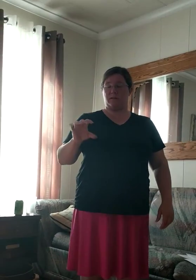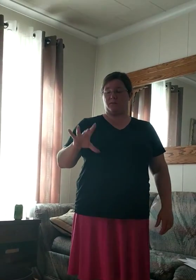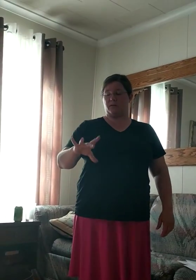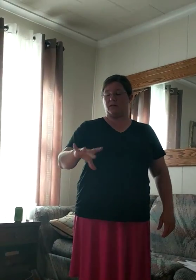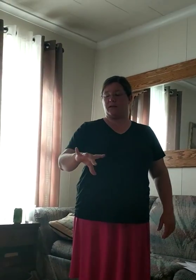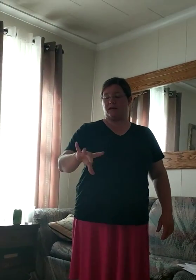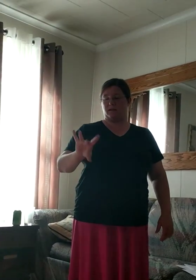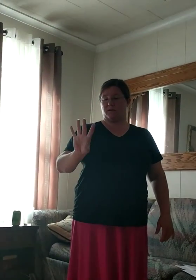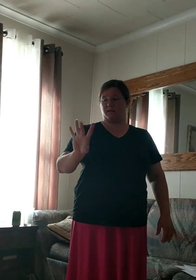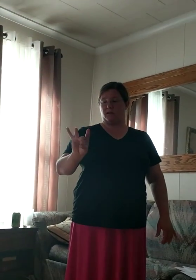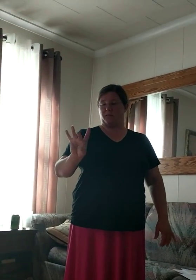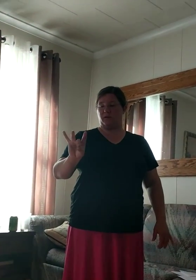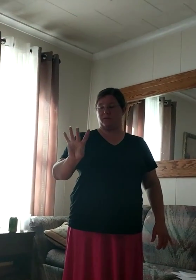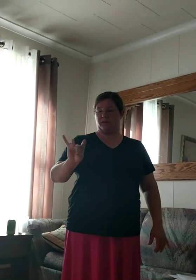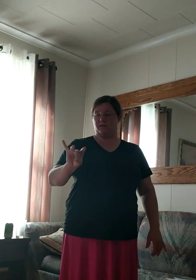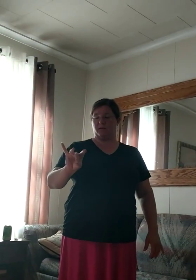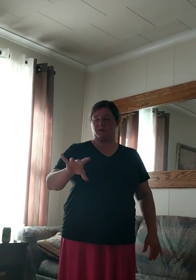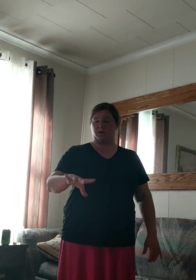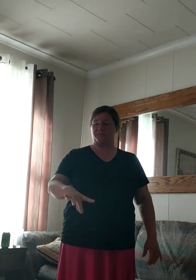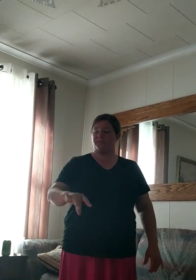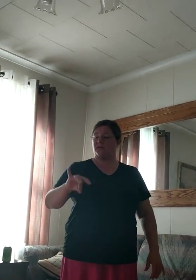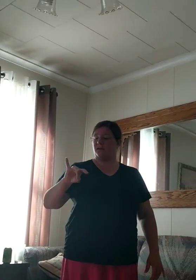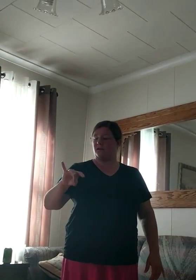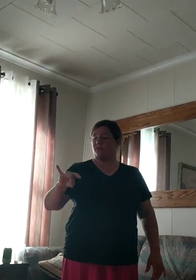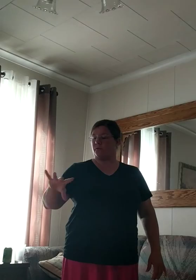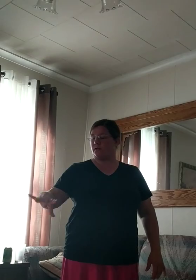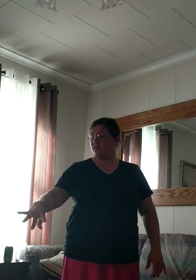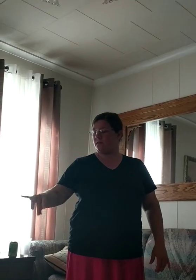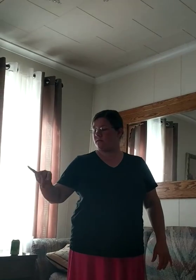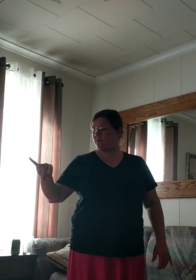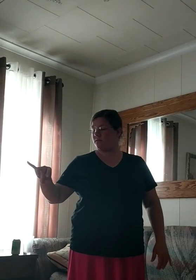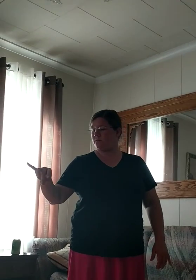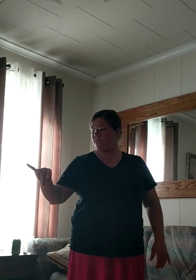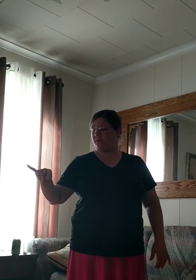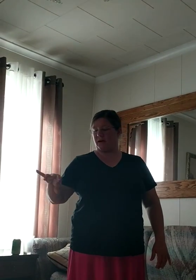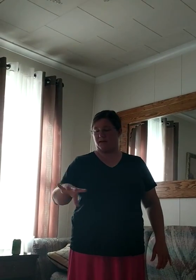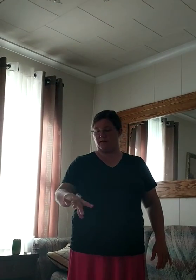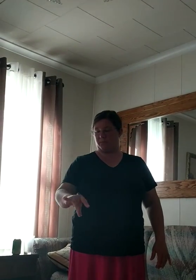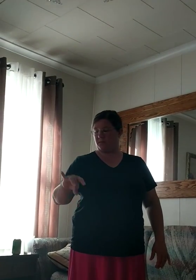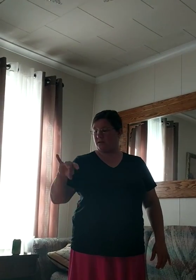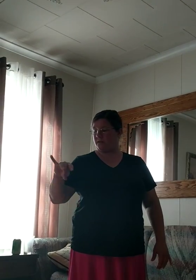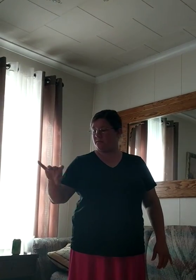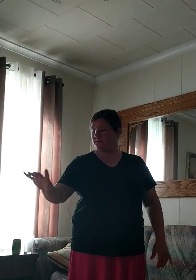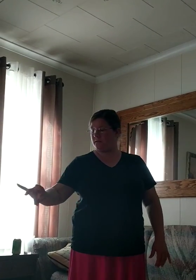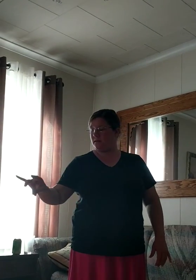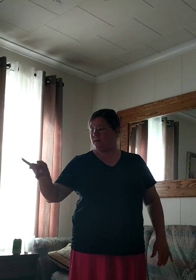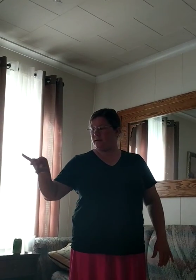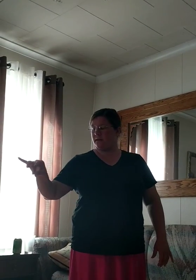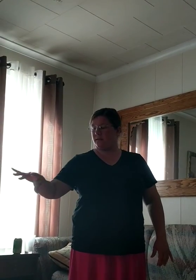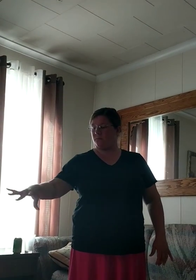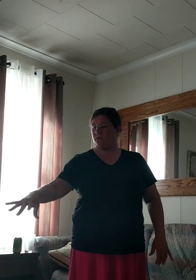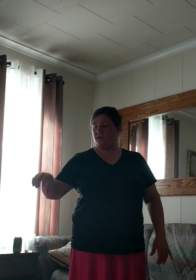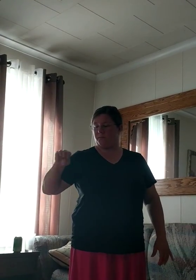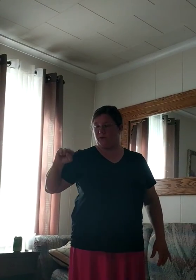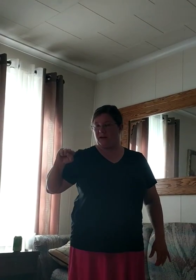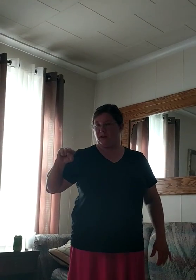And then we're going to take our middle finger and our thumb. And we're going to find a couple things. And then we're going to bring it up.